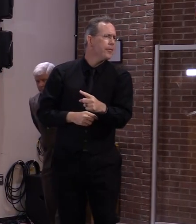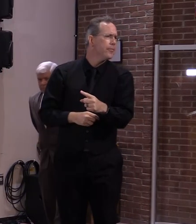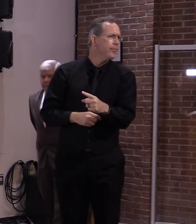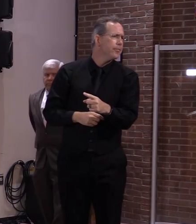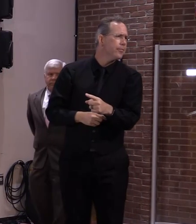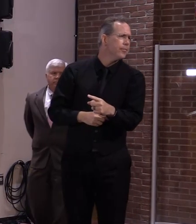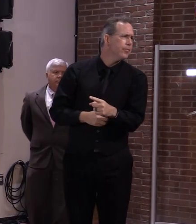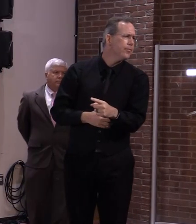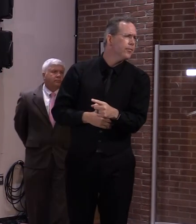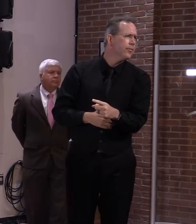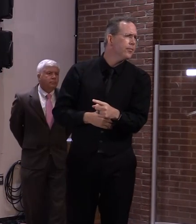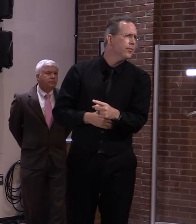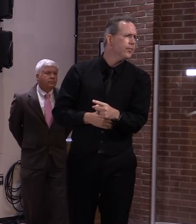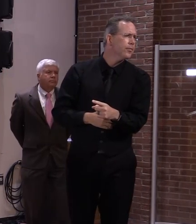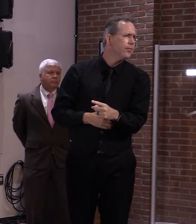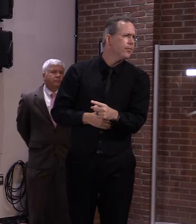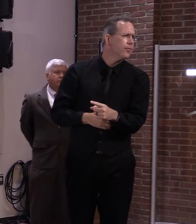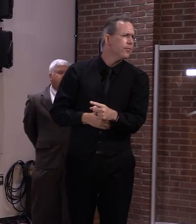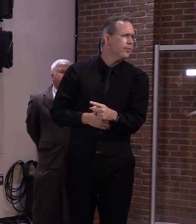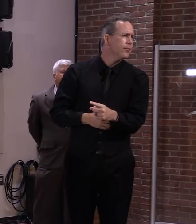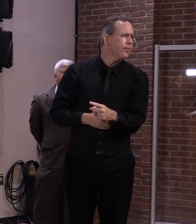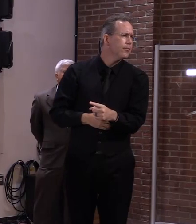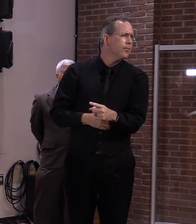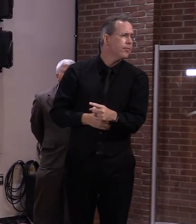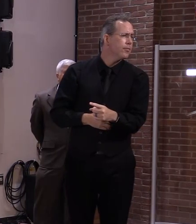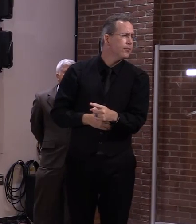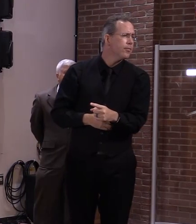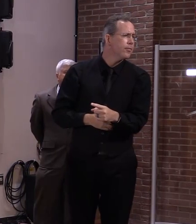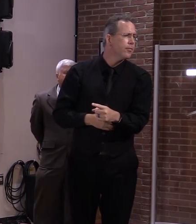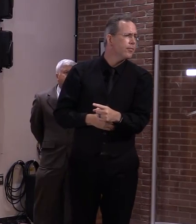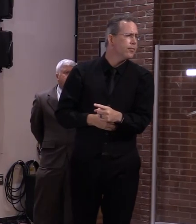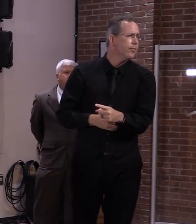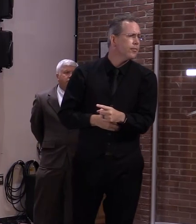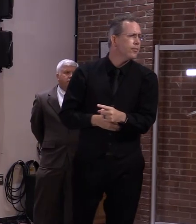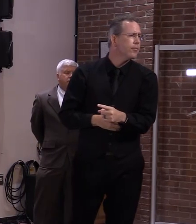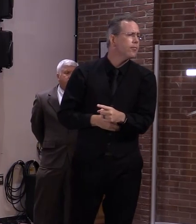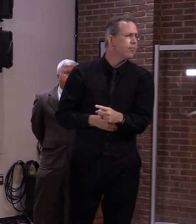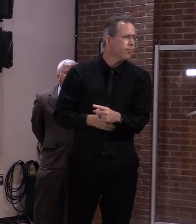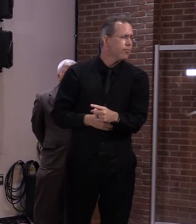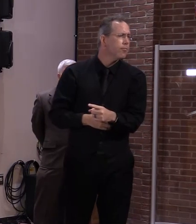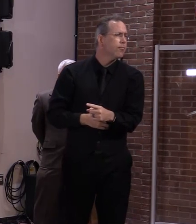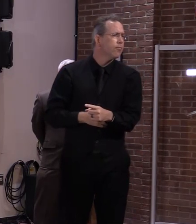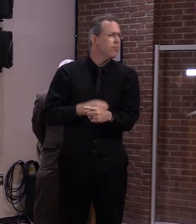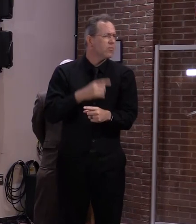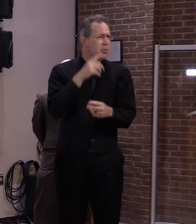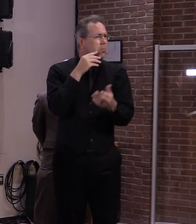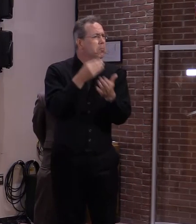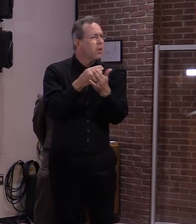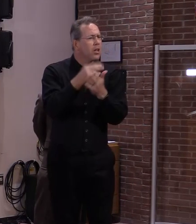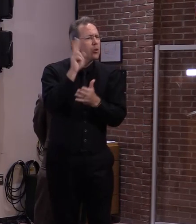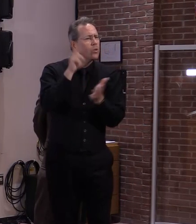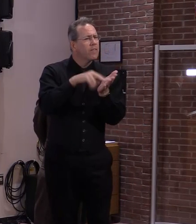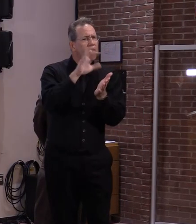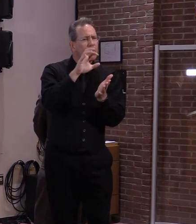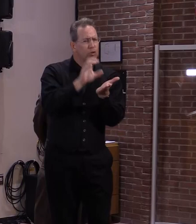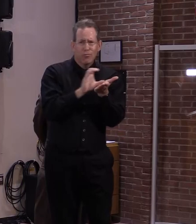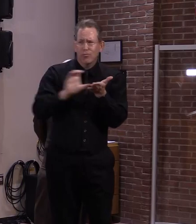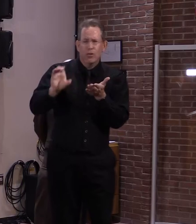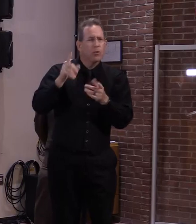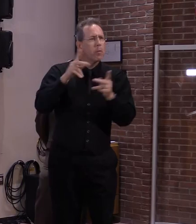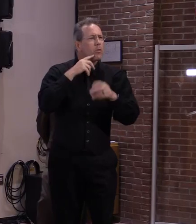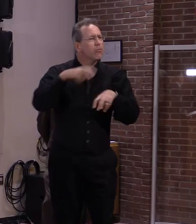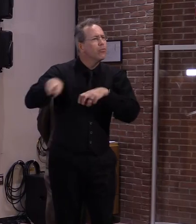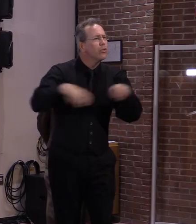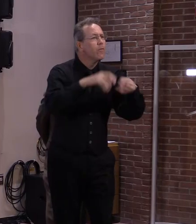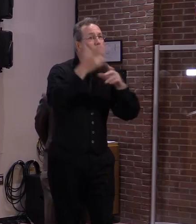stipend giving to people transitioning out of the hotel voucher, what sort of checks will there be to make sure